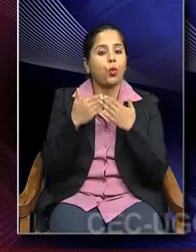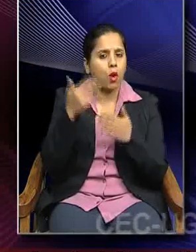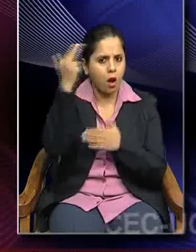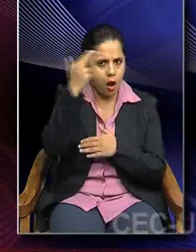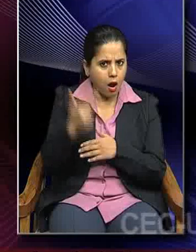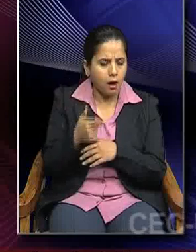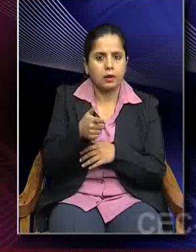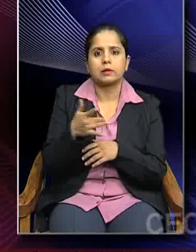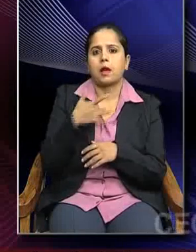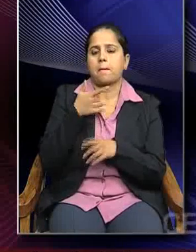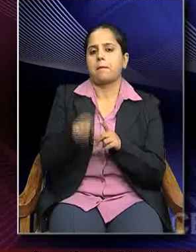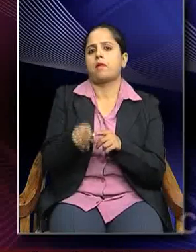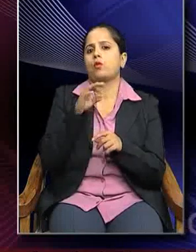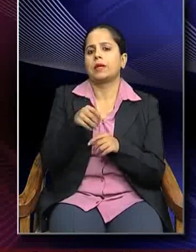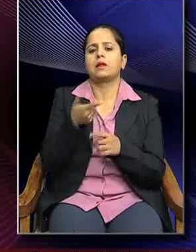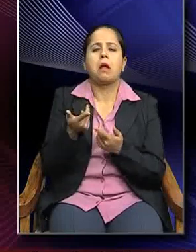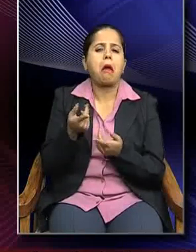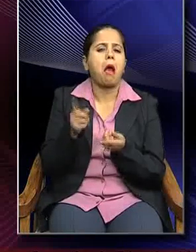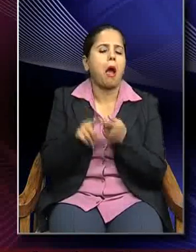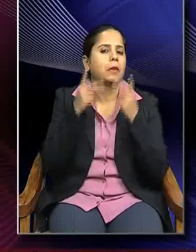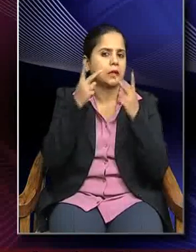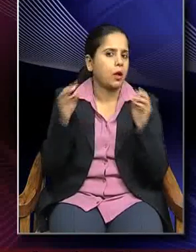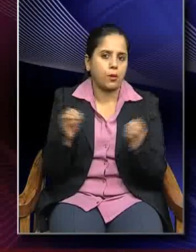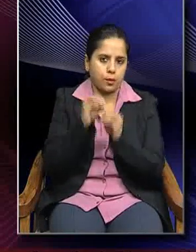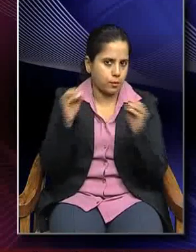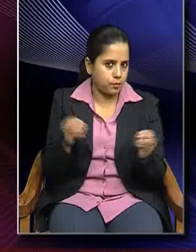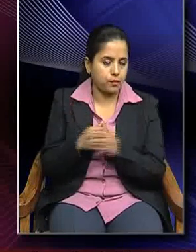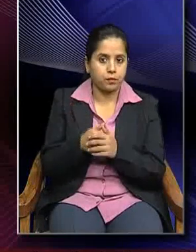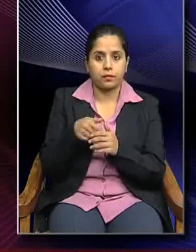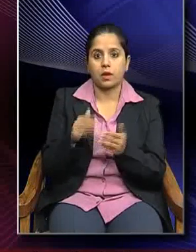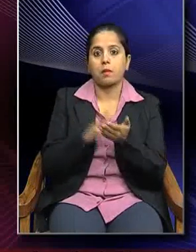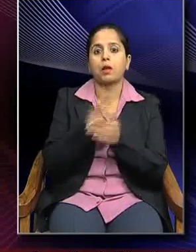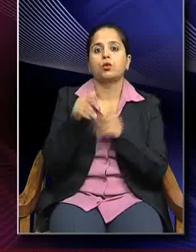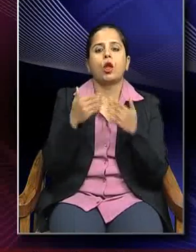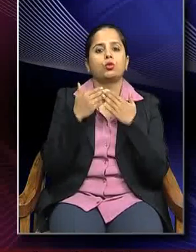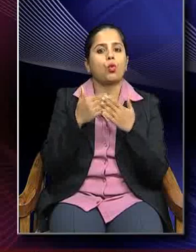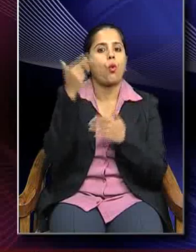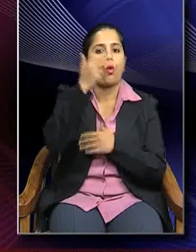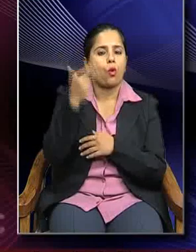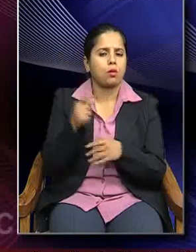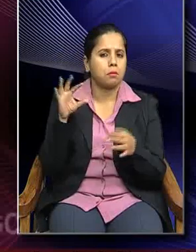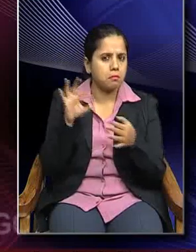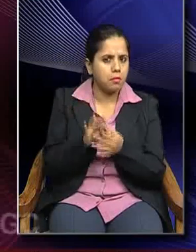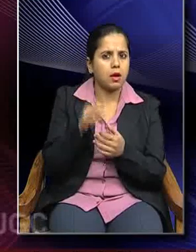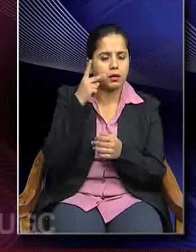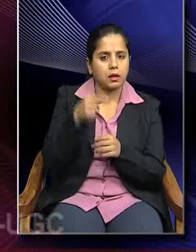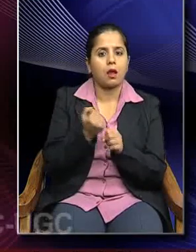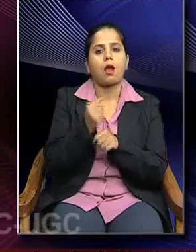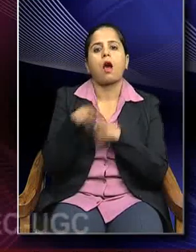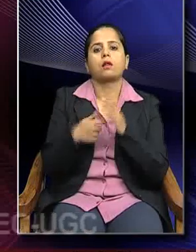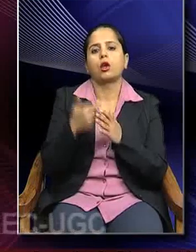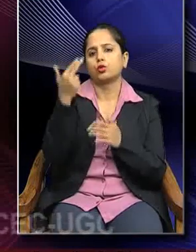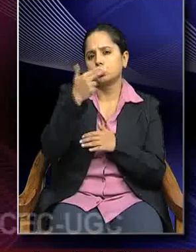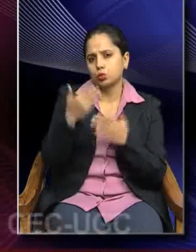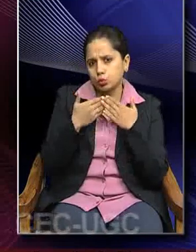that is not very prominent. So, Mathura school of art in contrast to Gandhar school of